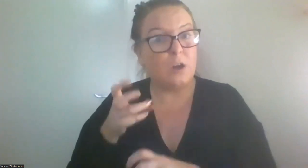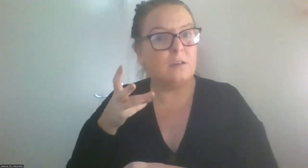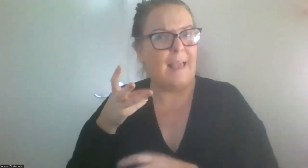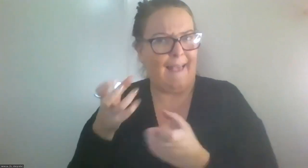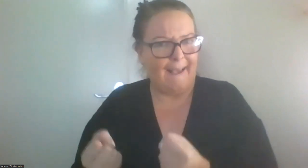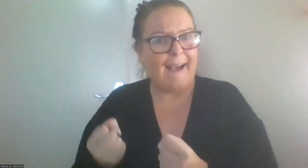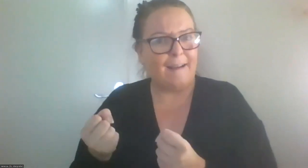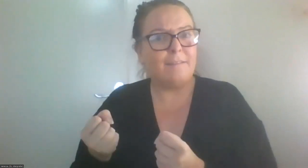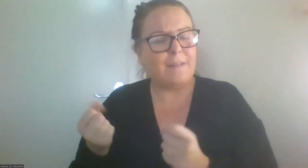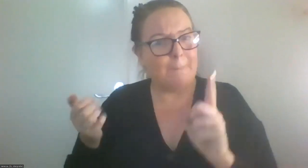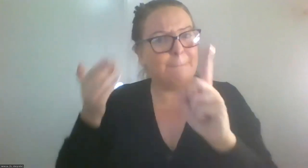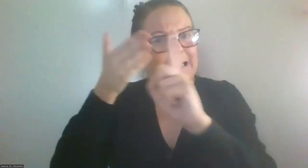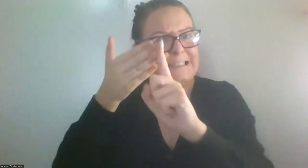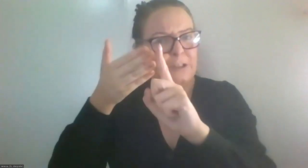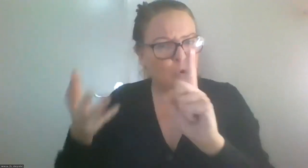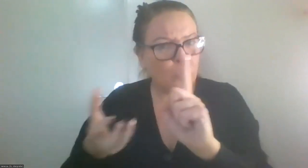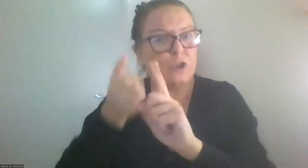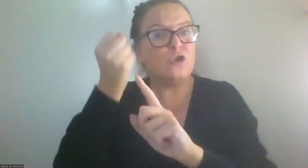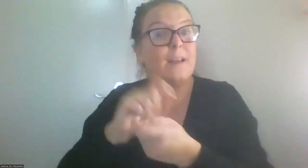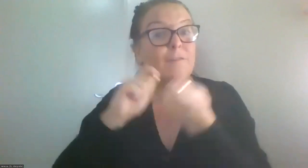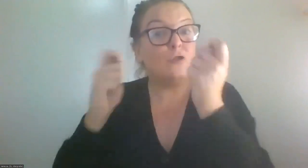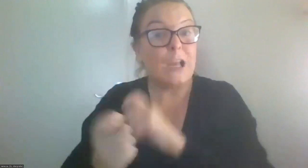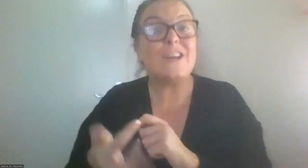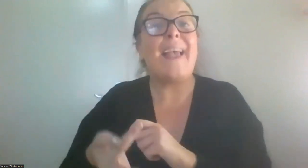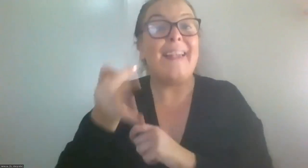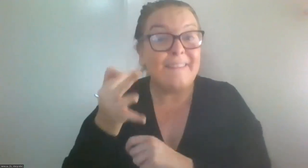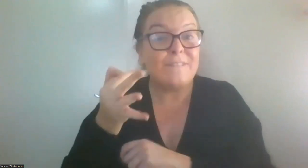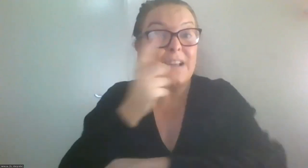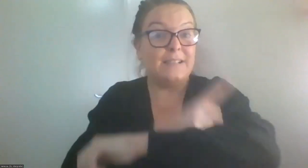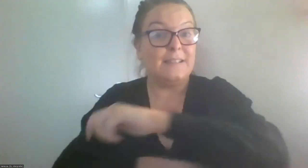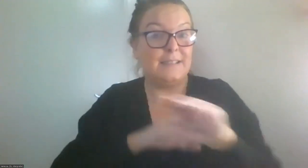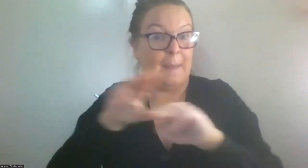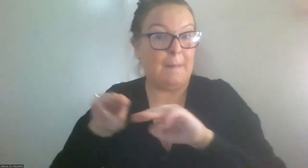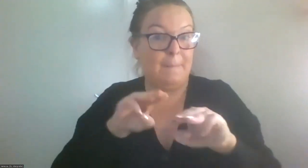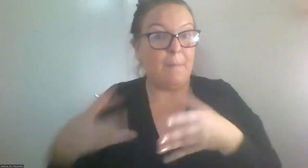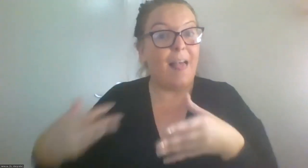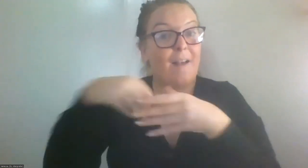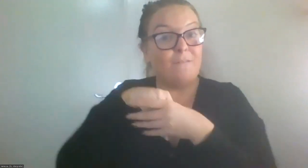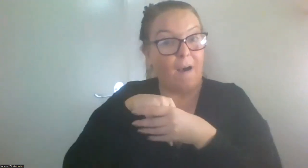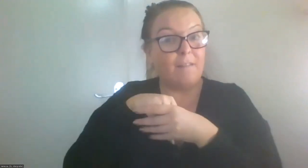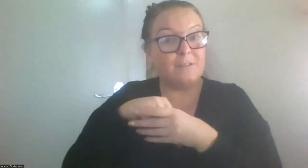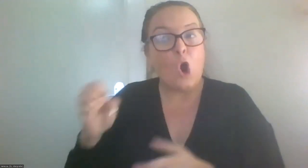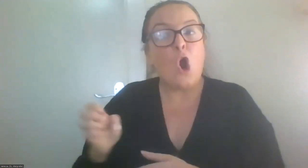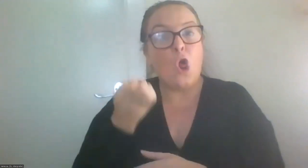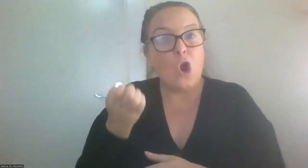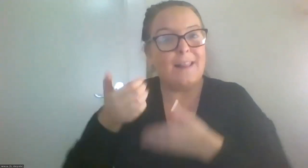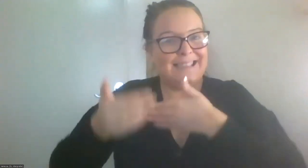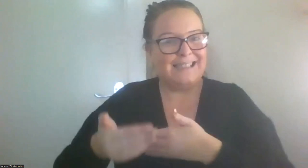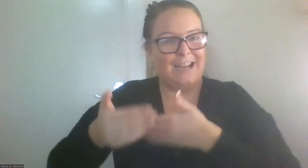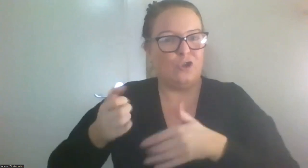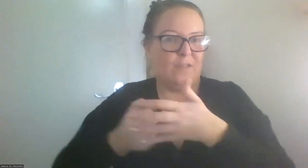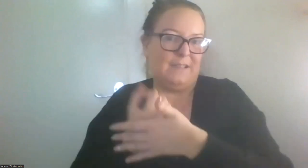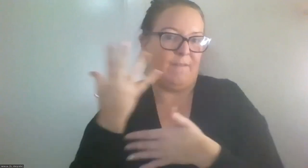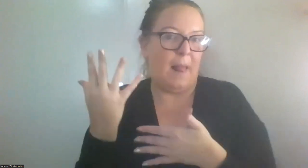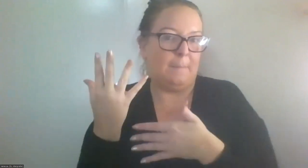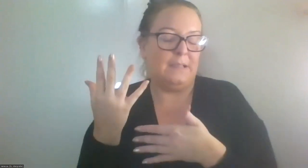change if disabled people are involved in the early stages of development, whether that